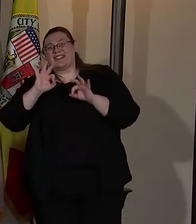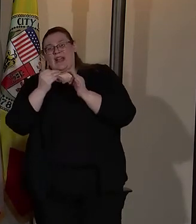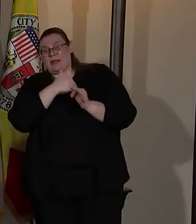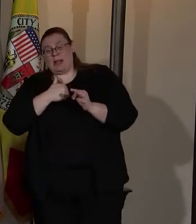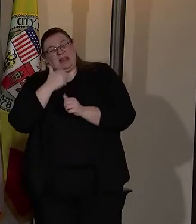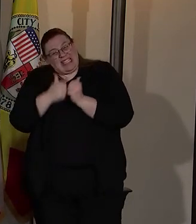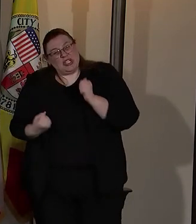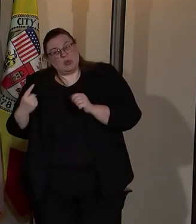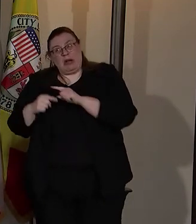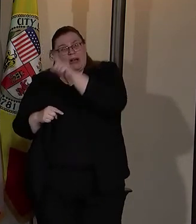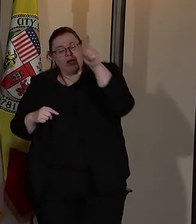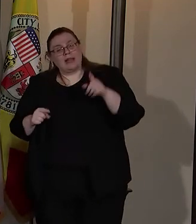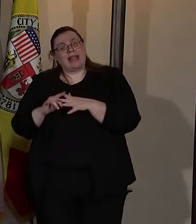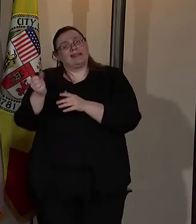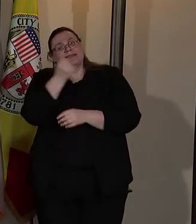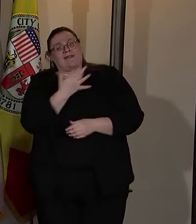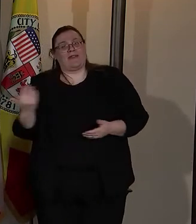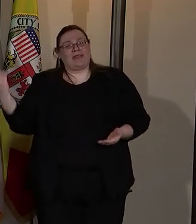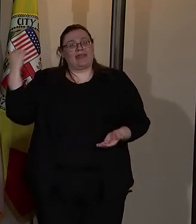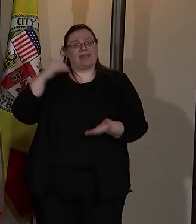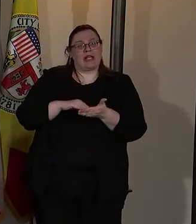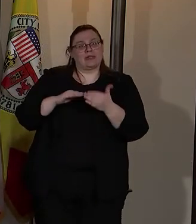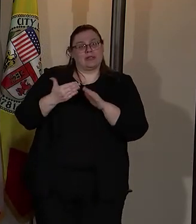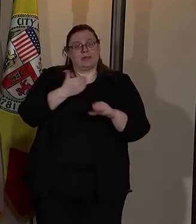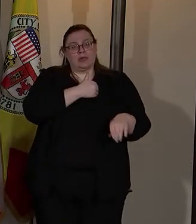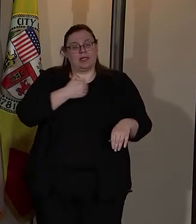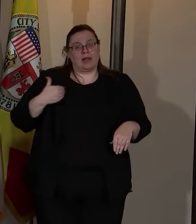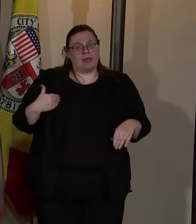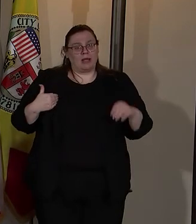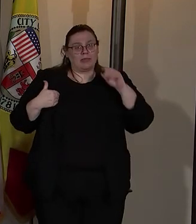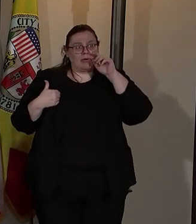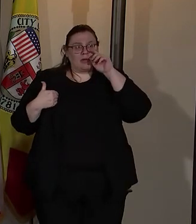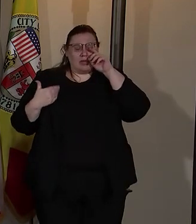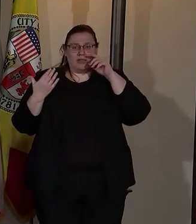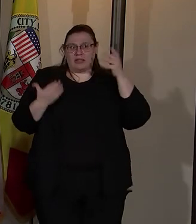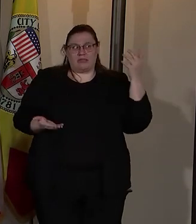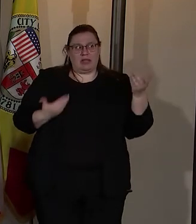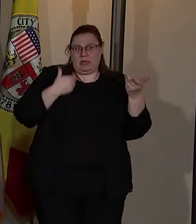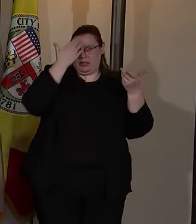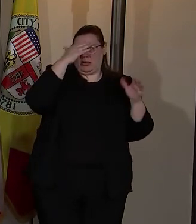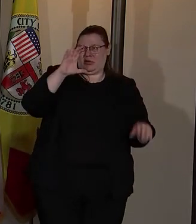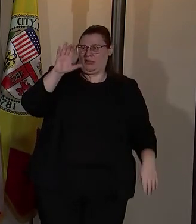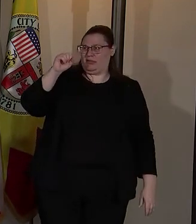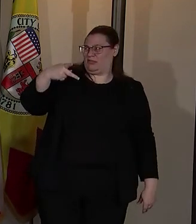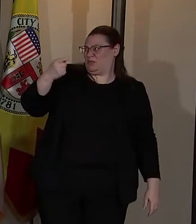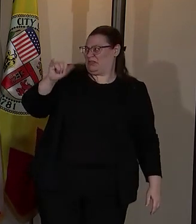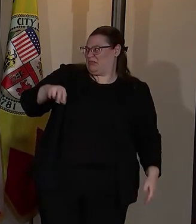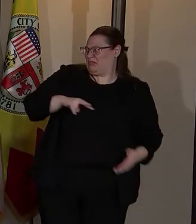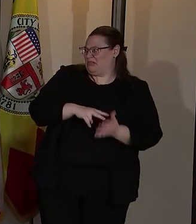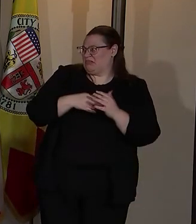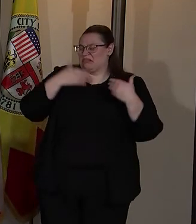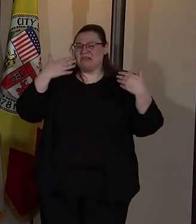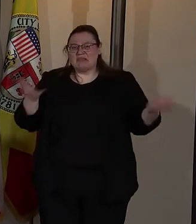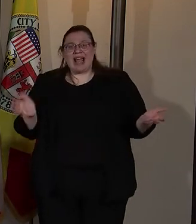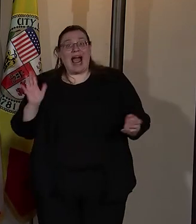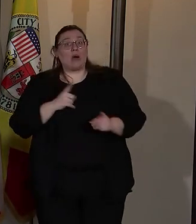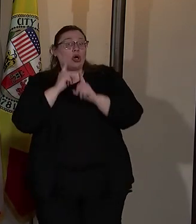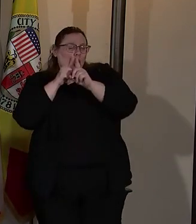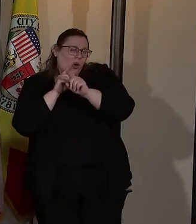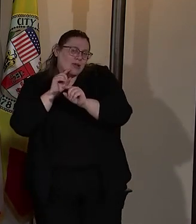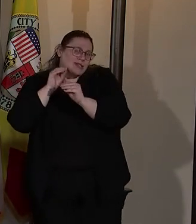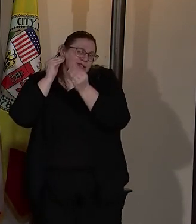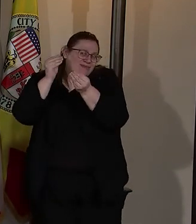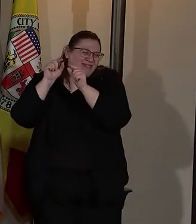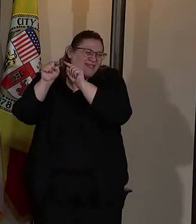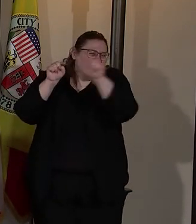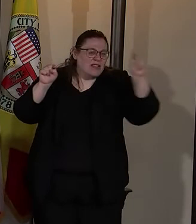living. That is several thousand community members that may not even know about CSP. Our goal is to get to those families,